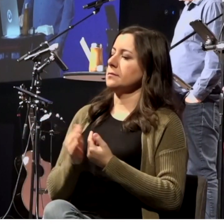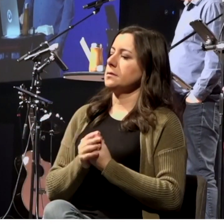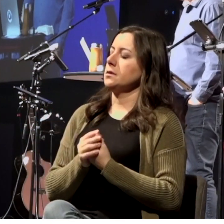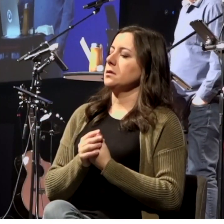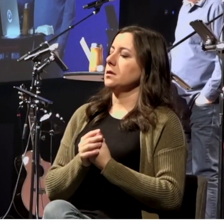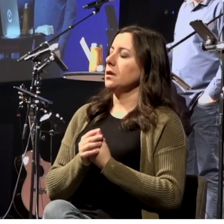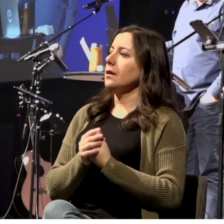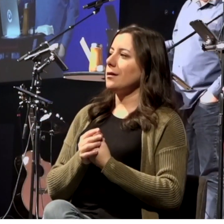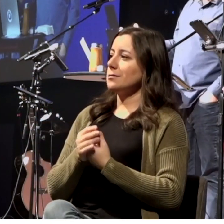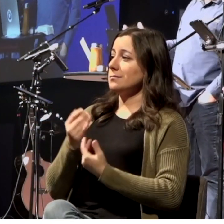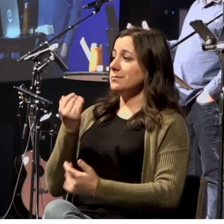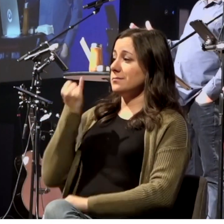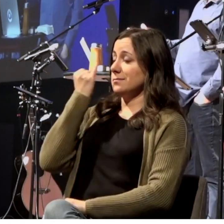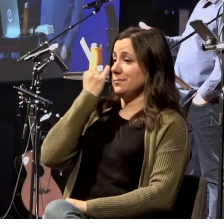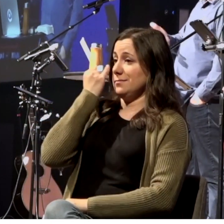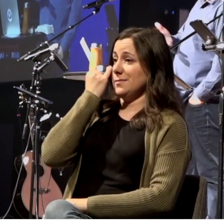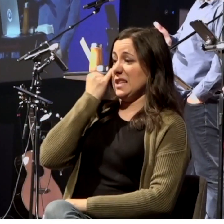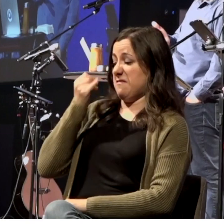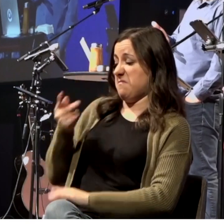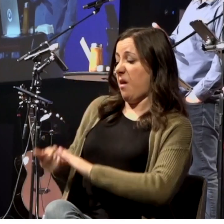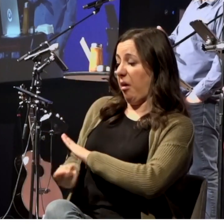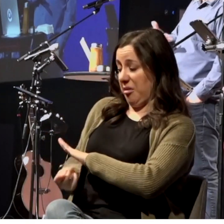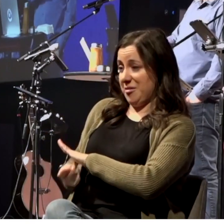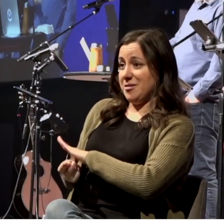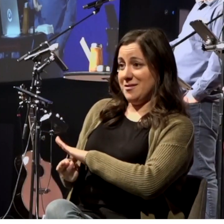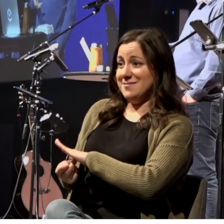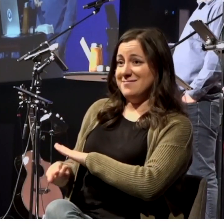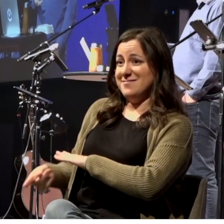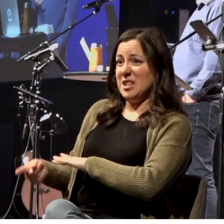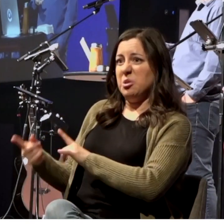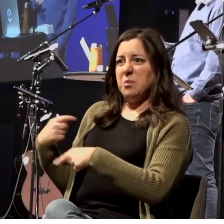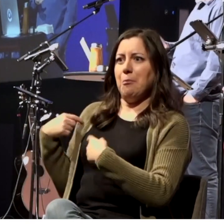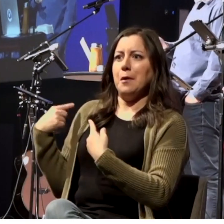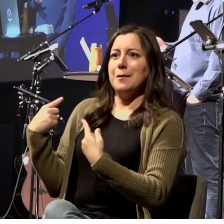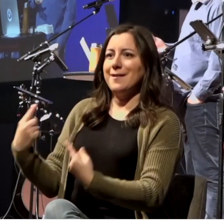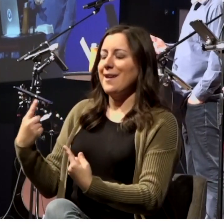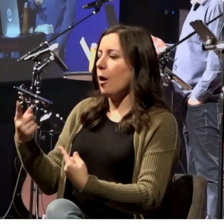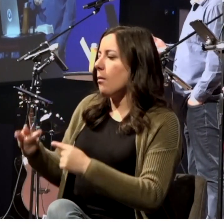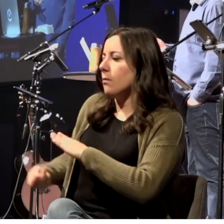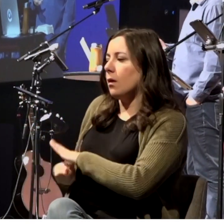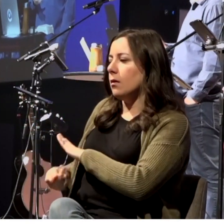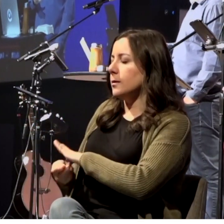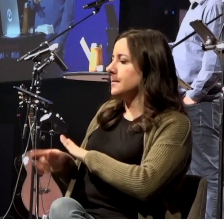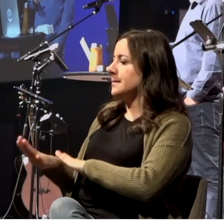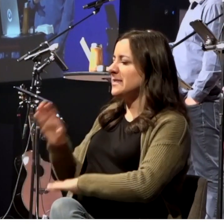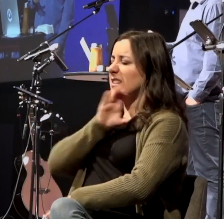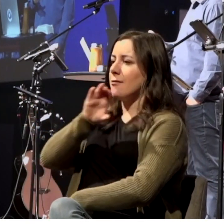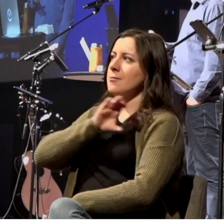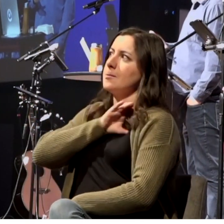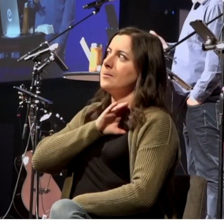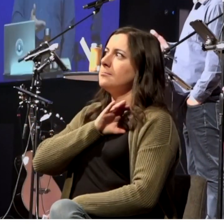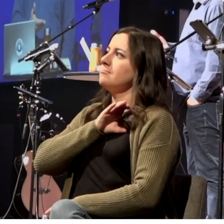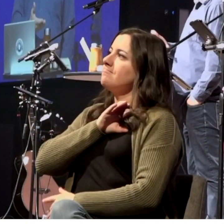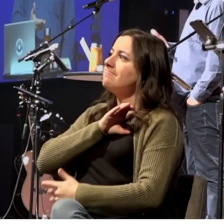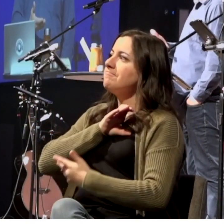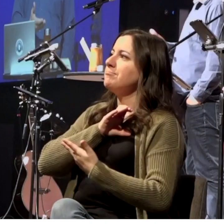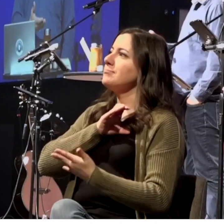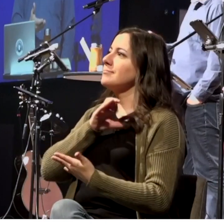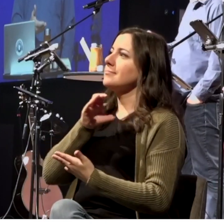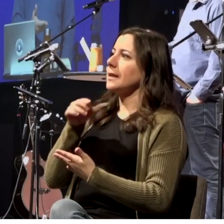You would think, given Paul's nature, if you've met him in the scriptures, Paul is somebody that, you know, he's a worker.